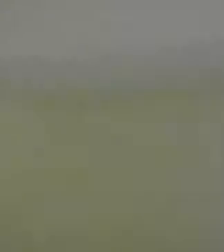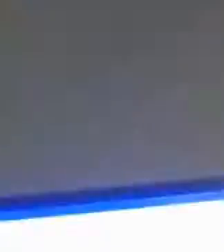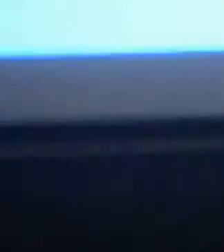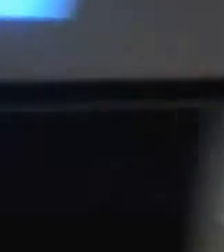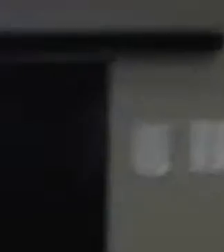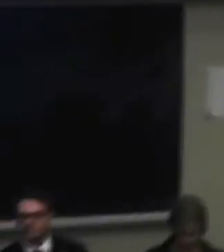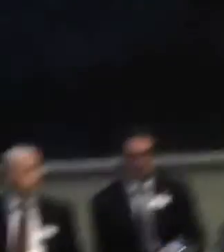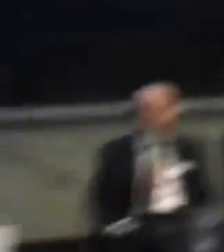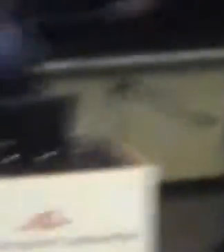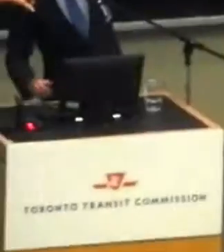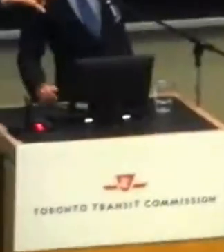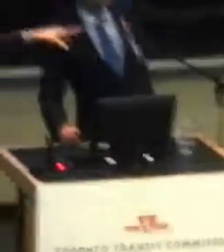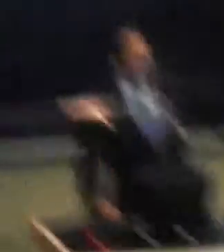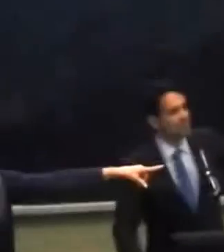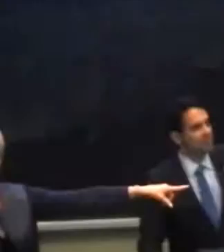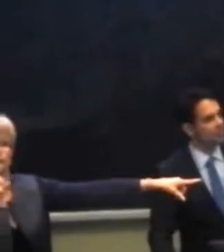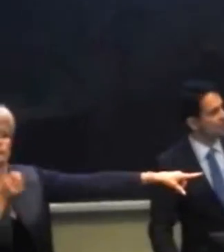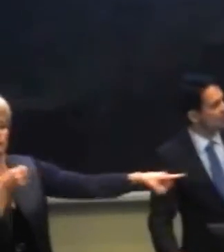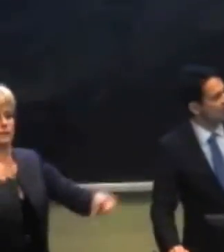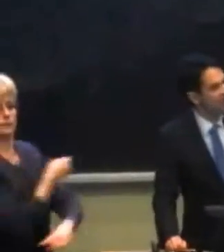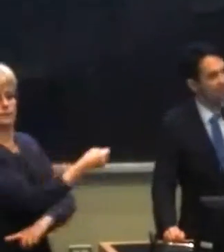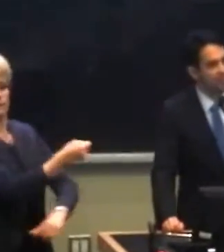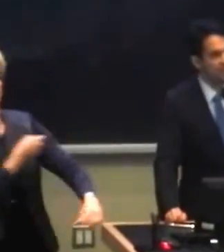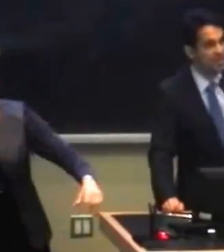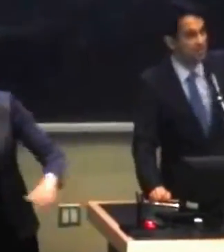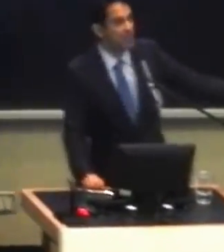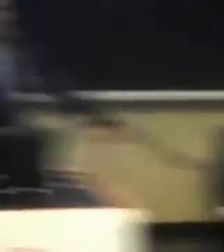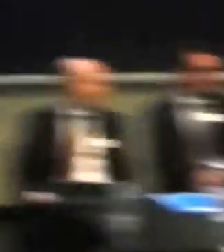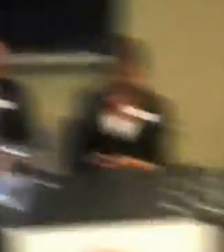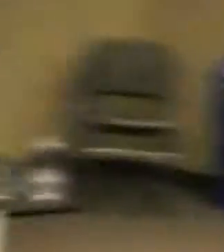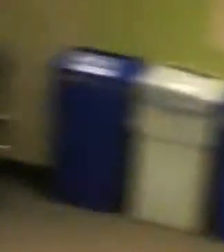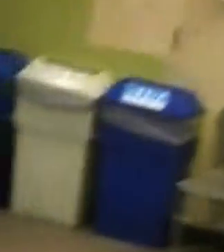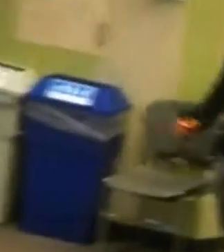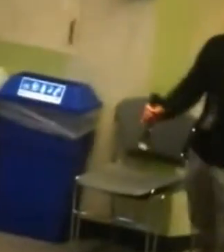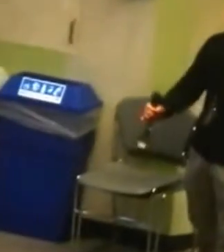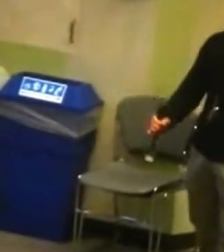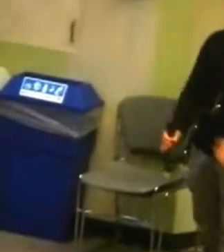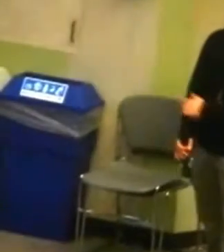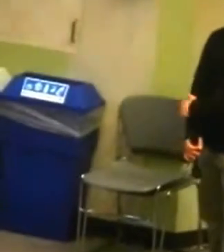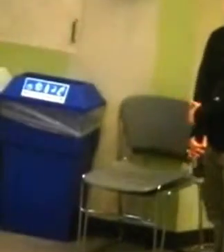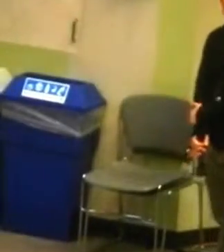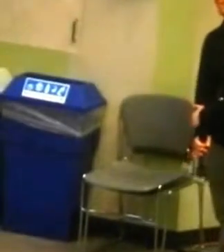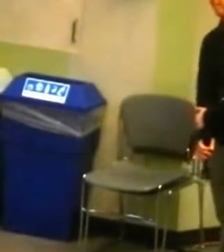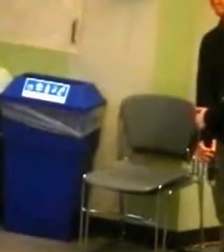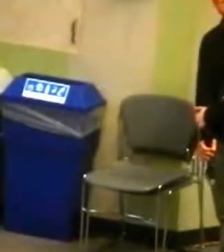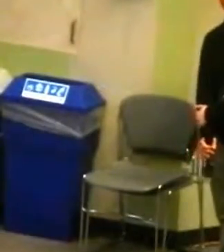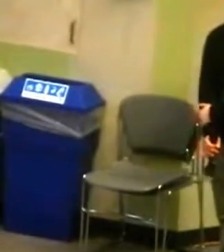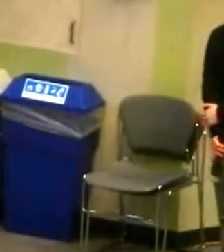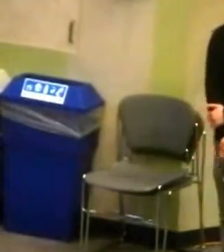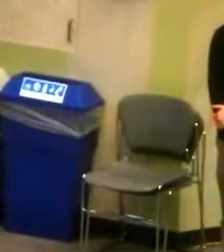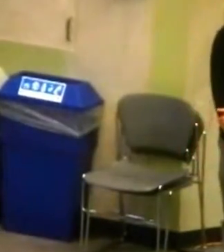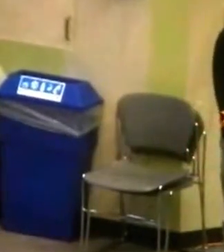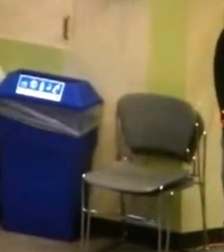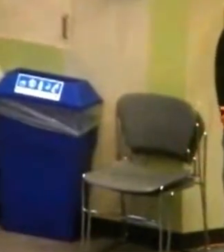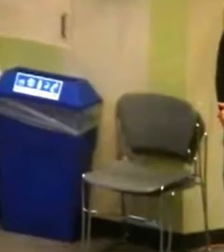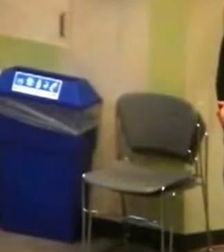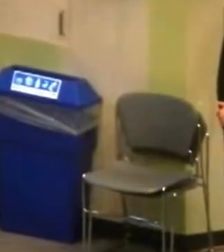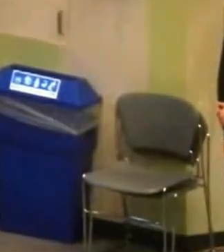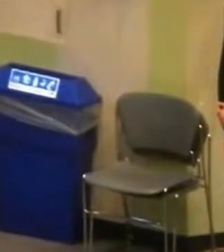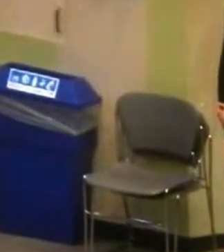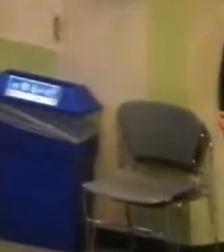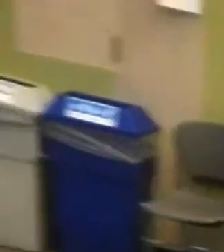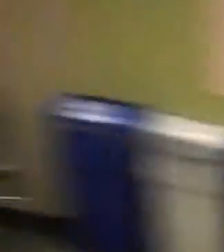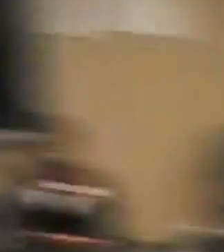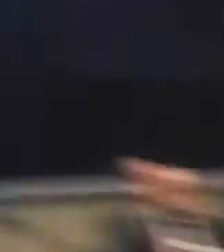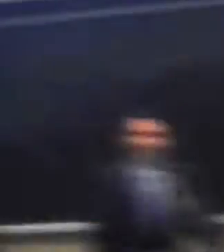comes. And where's Steve? Steve is the most mobile, the most helpful guy in the room because he's going to come to you. So if you want to make a point and you